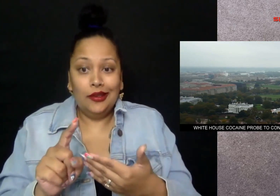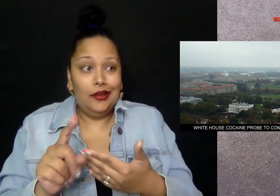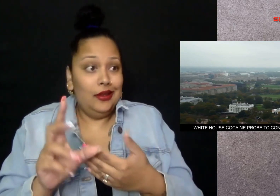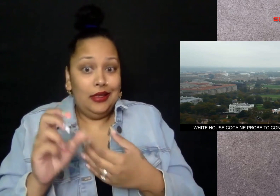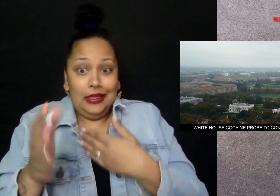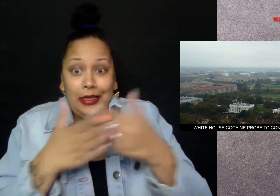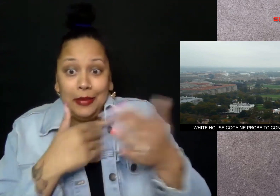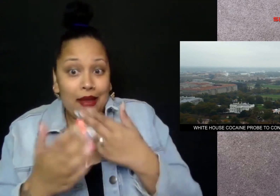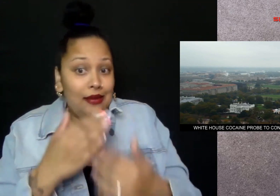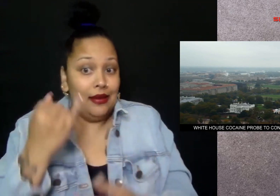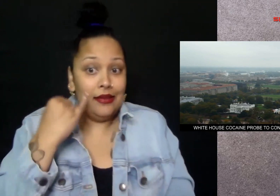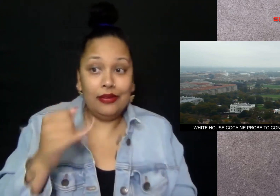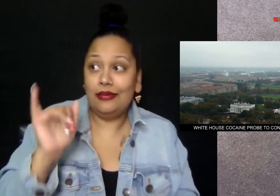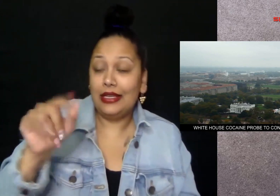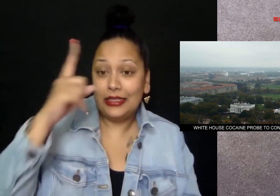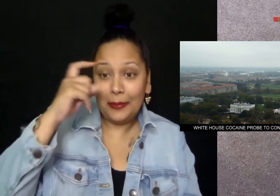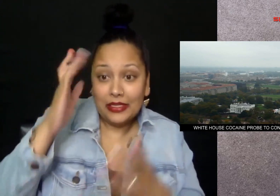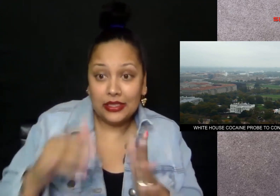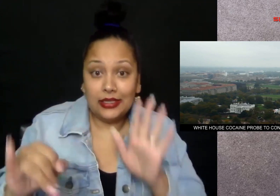of whether a suspect is identified